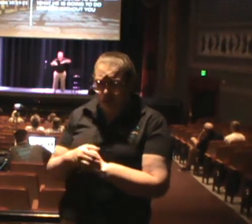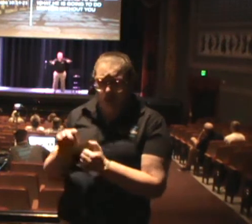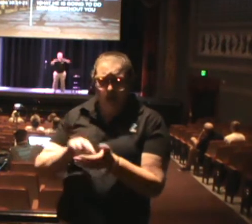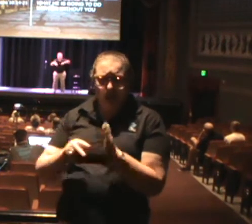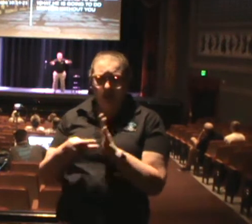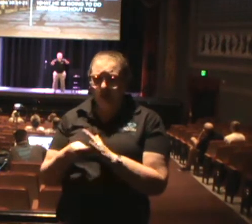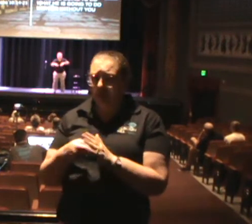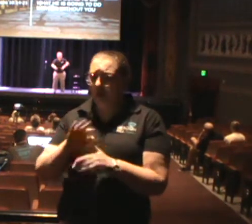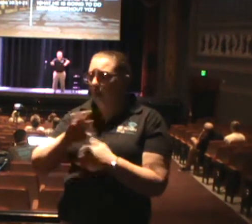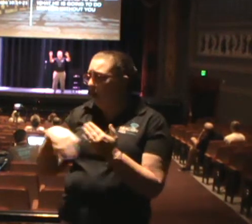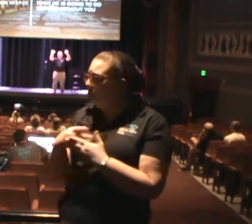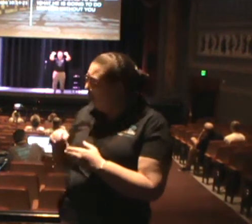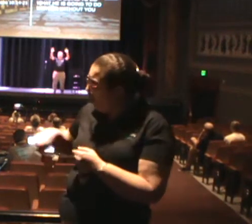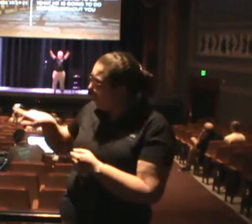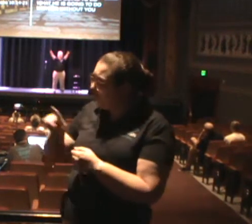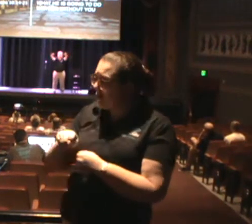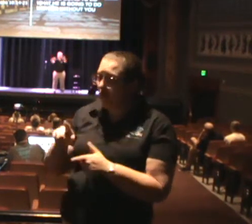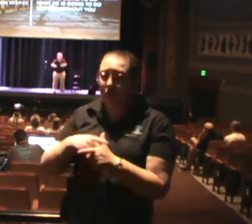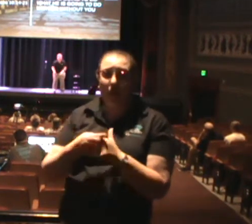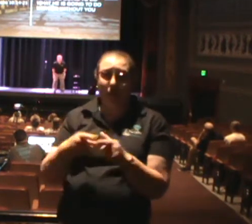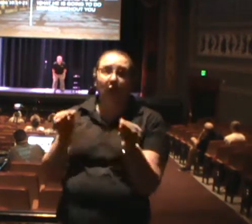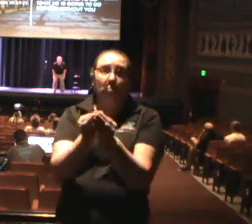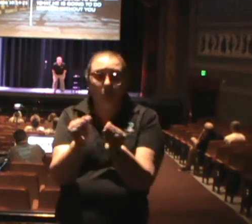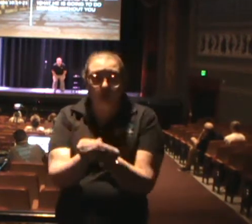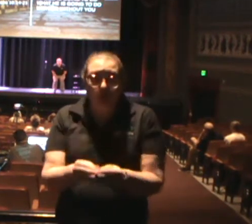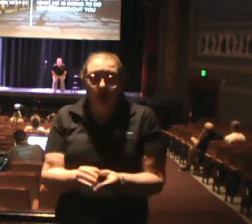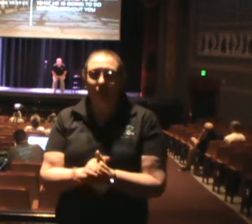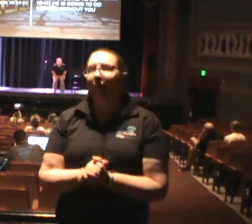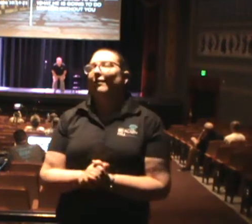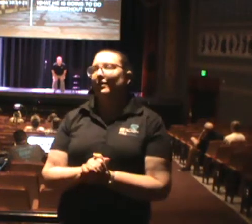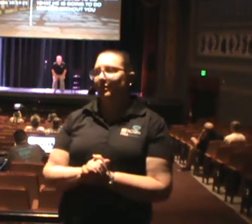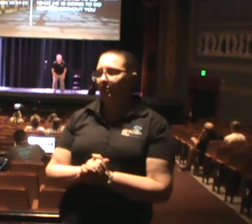all of y'all today will be saved and then 40 more you will go find.